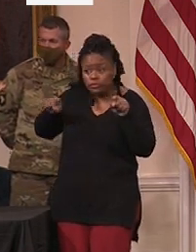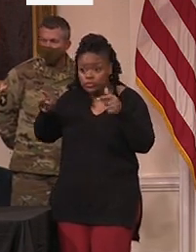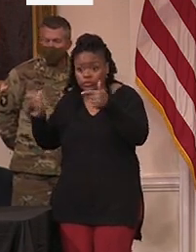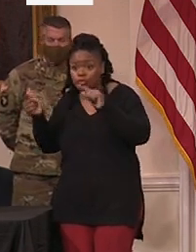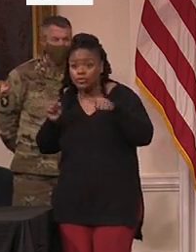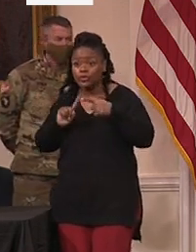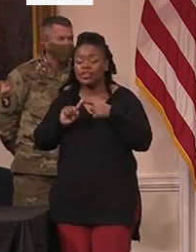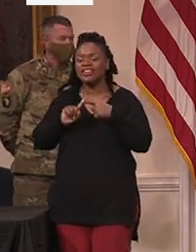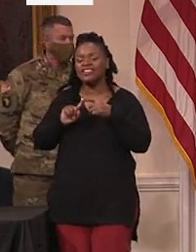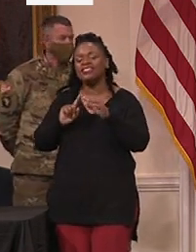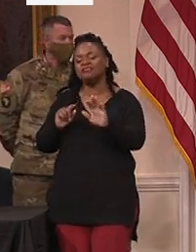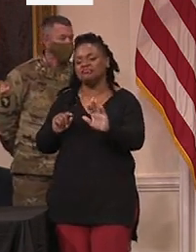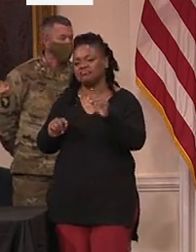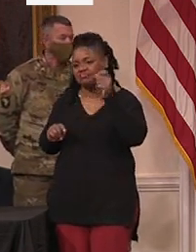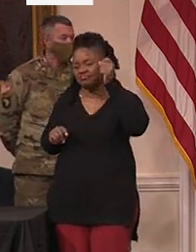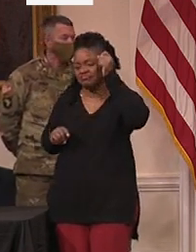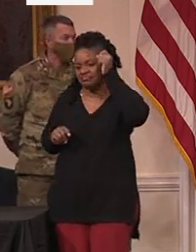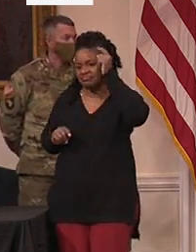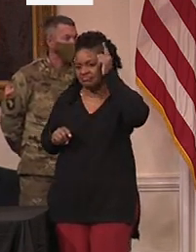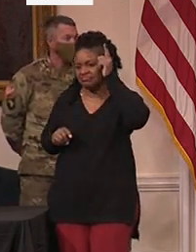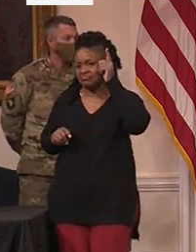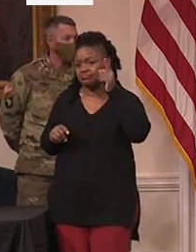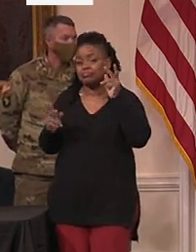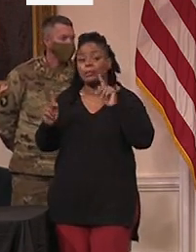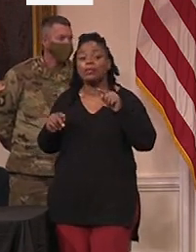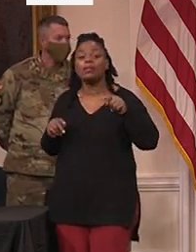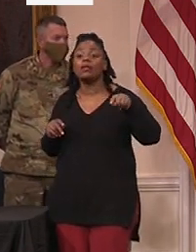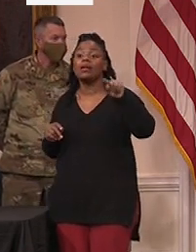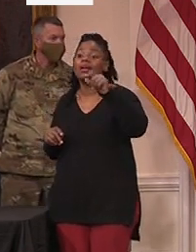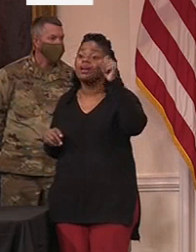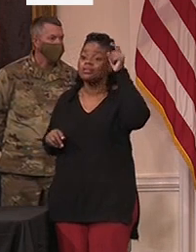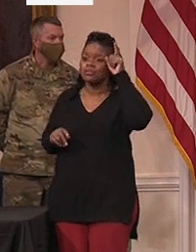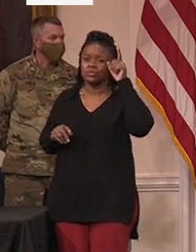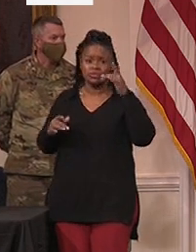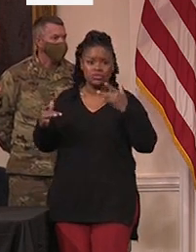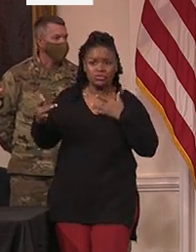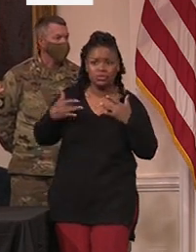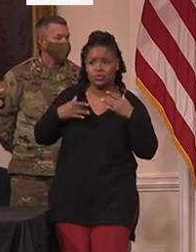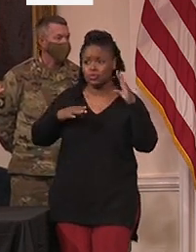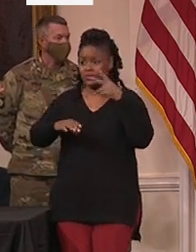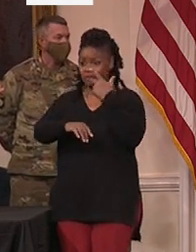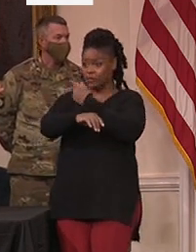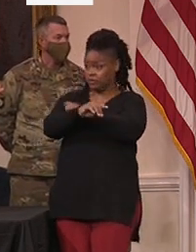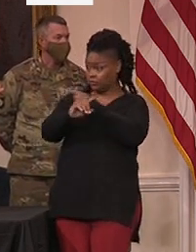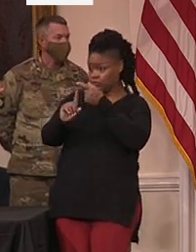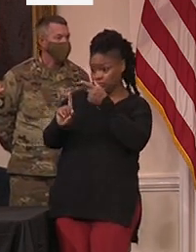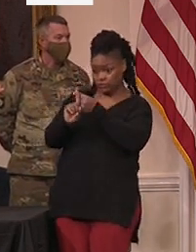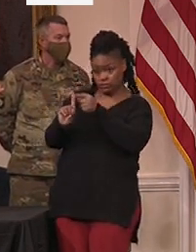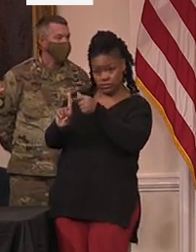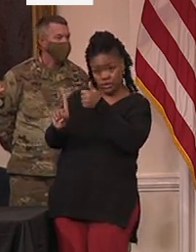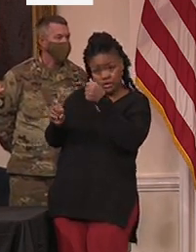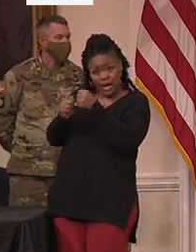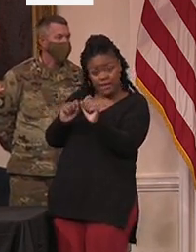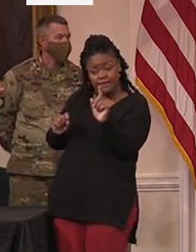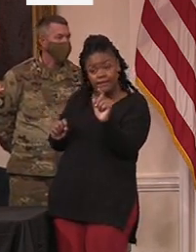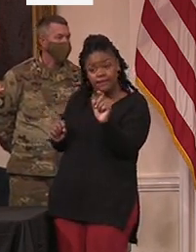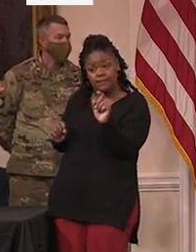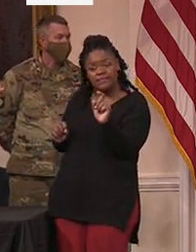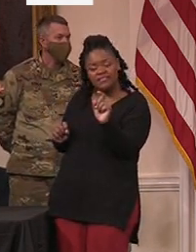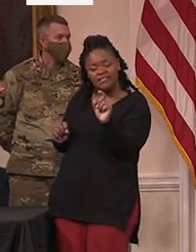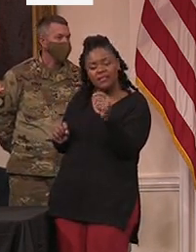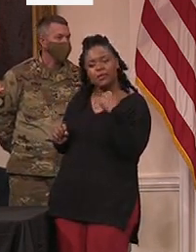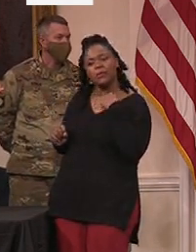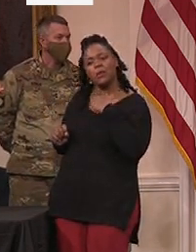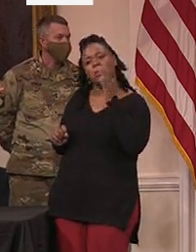be eligible. They have many concerns about the safety of the vaccines. And we're going to